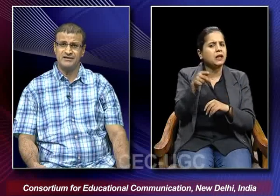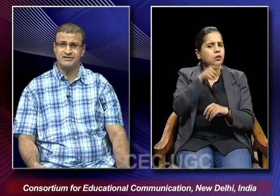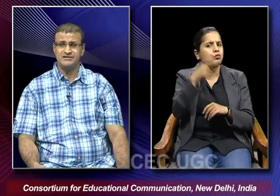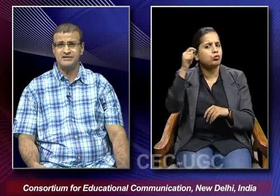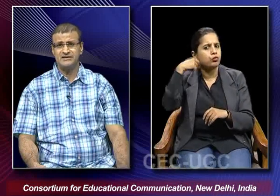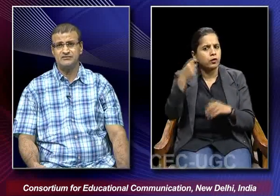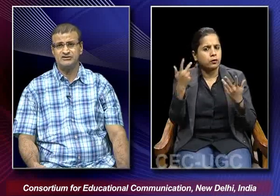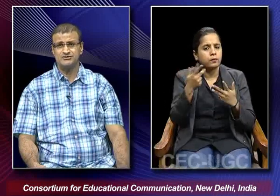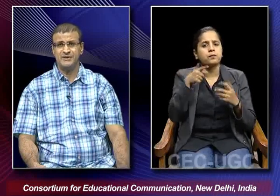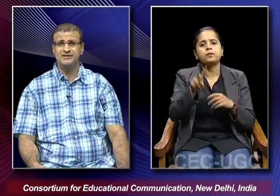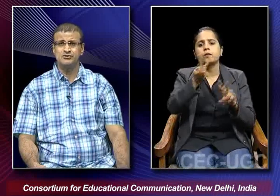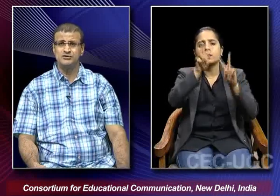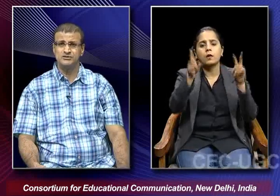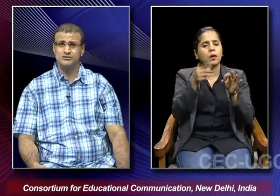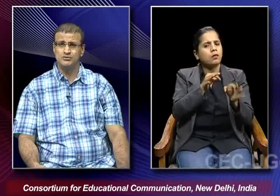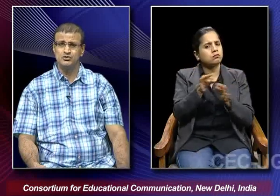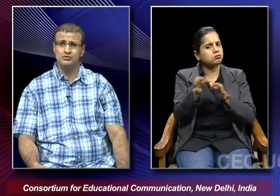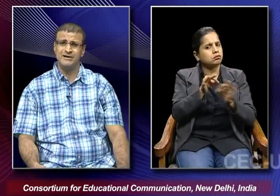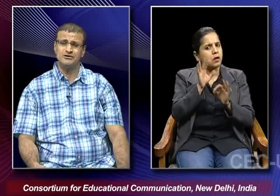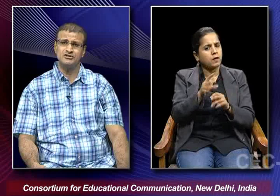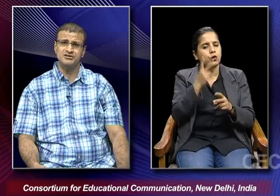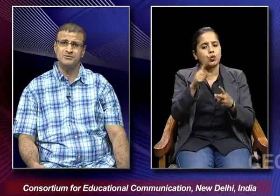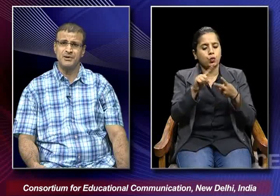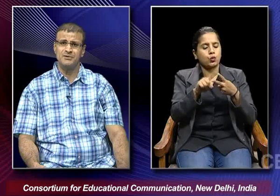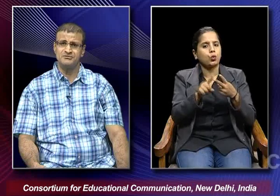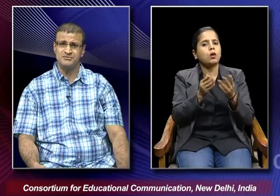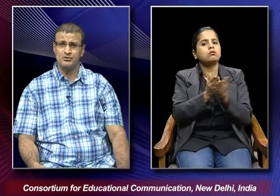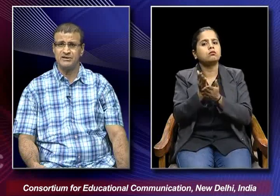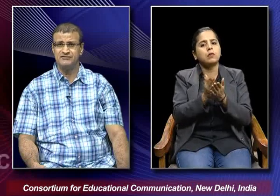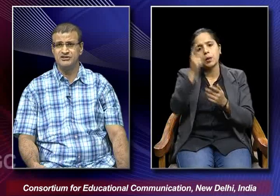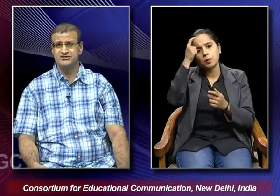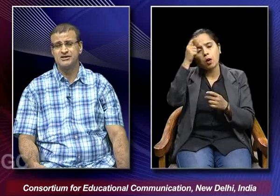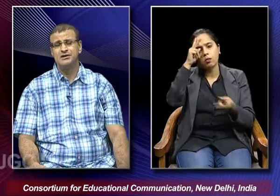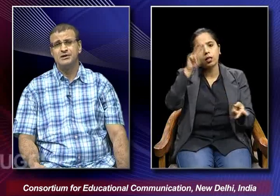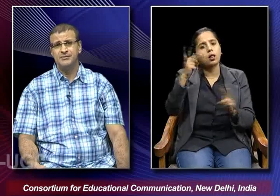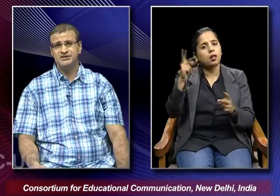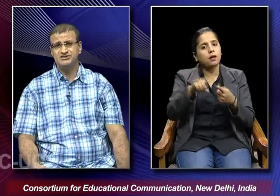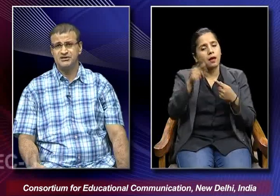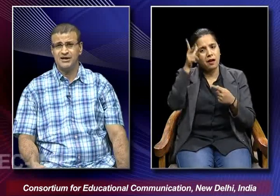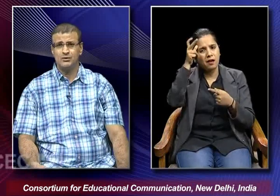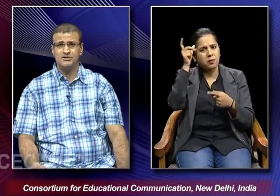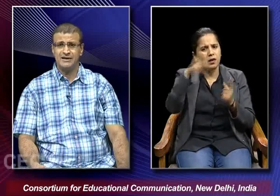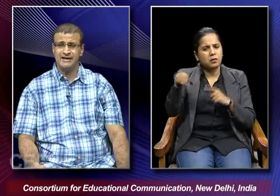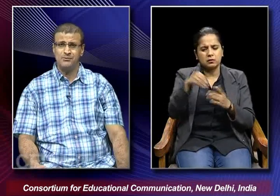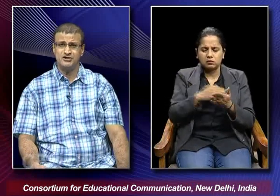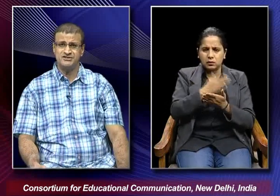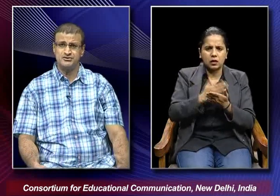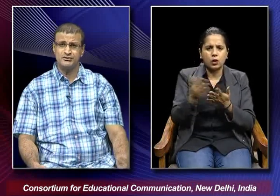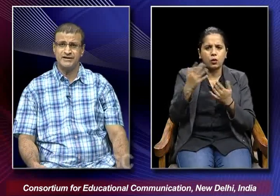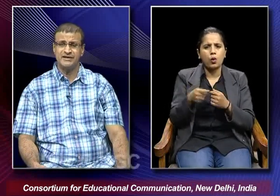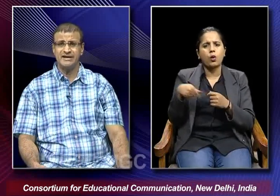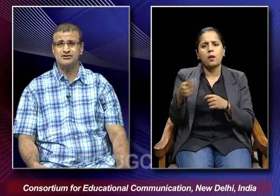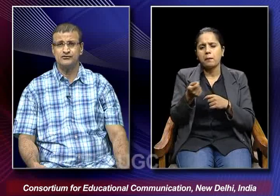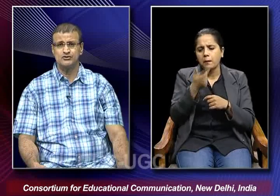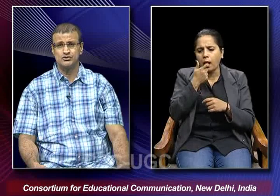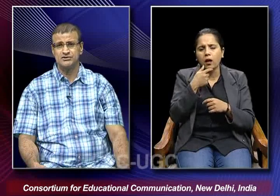that the title was explained through the two mythological problems about the evils being churned out like poison so